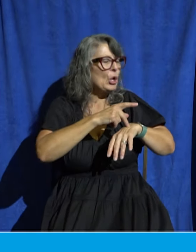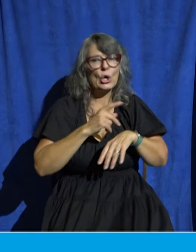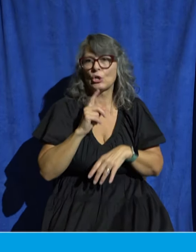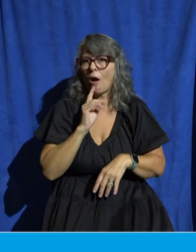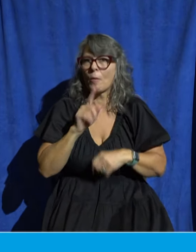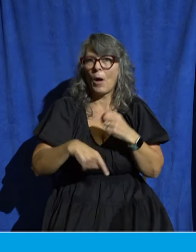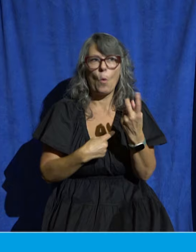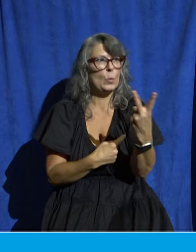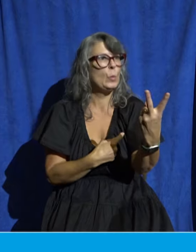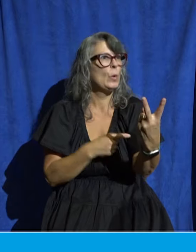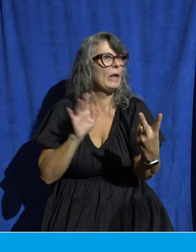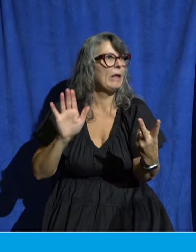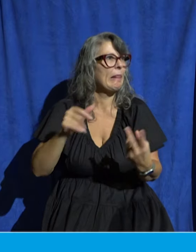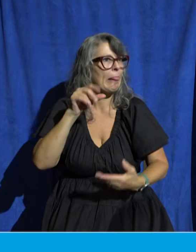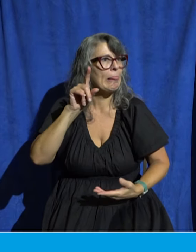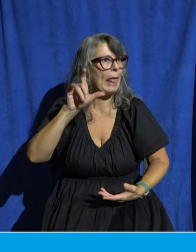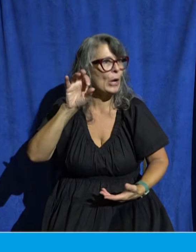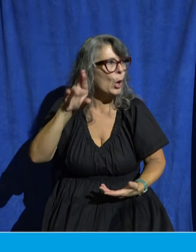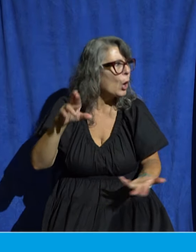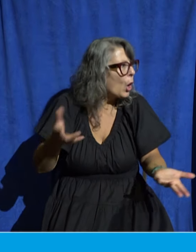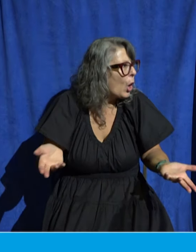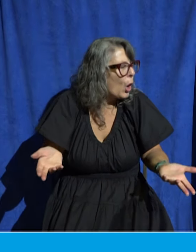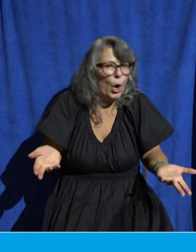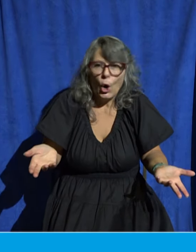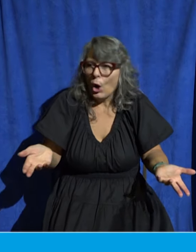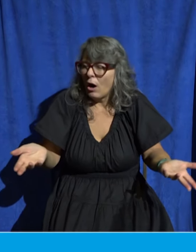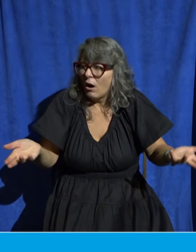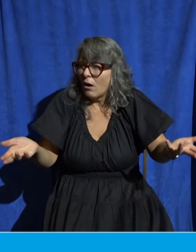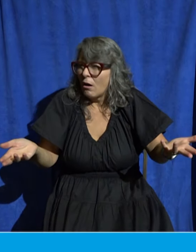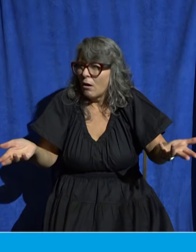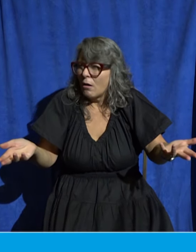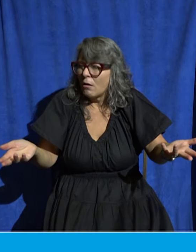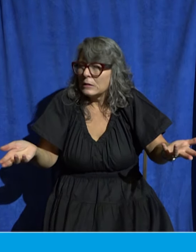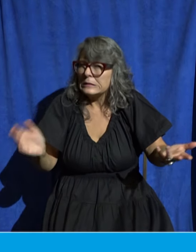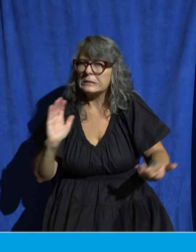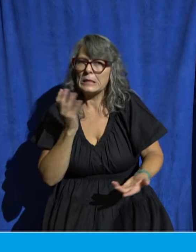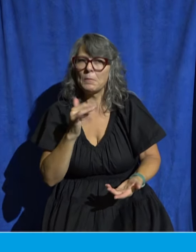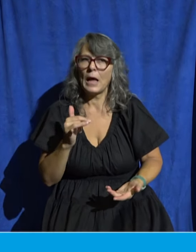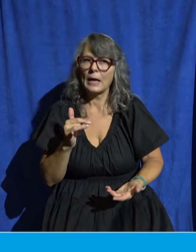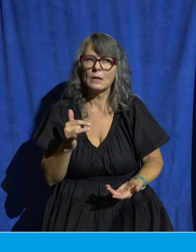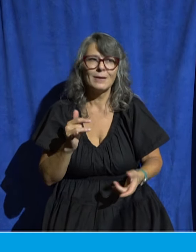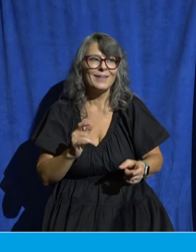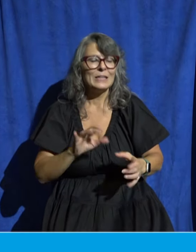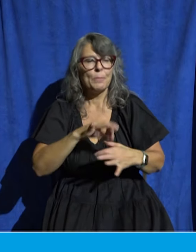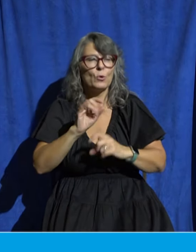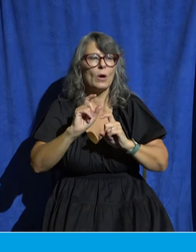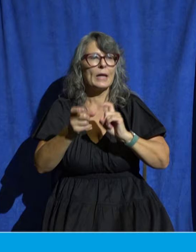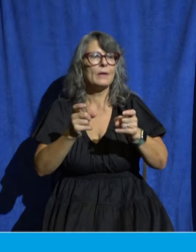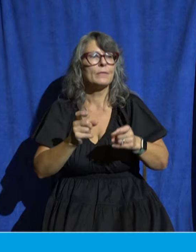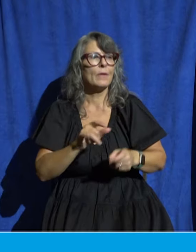which seems to imply that the listing of the gifts in the New Testament are more meant to be illustrative than exhaustive.